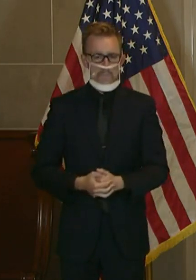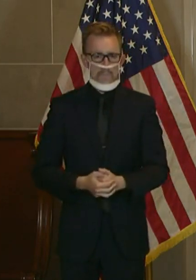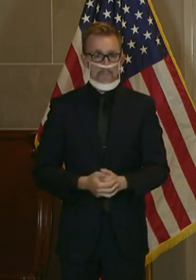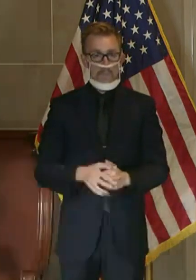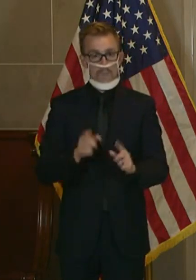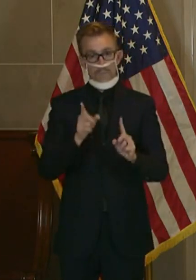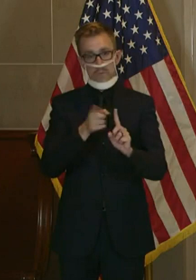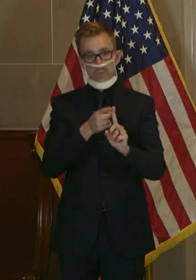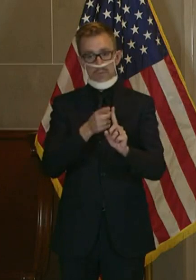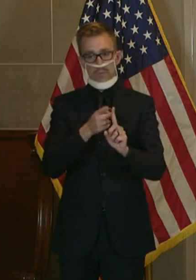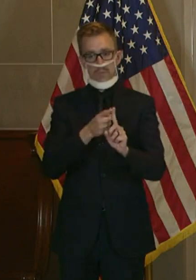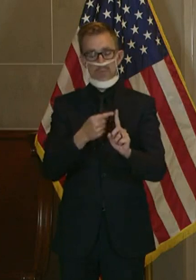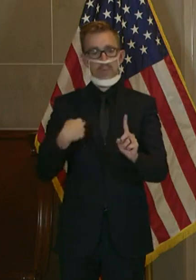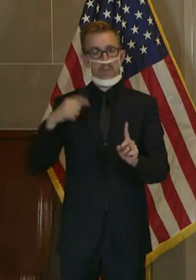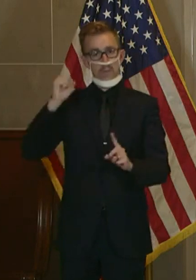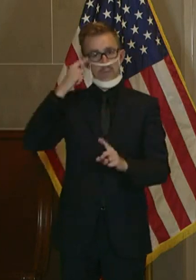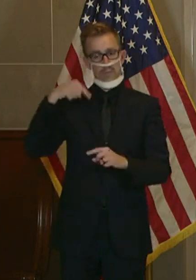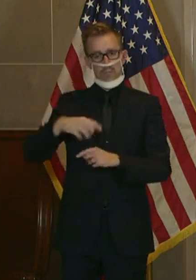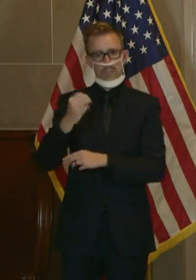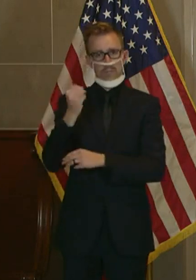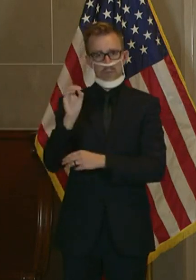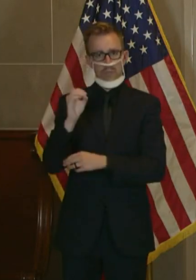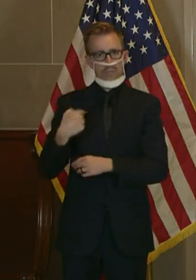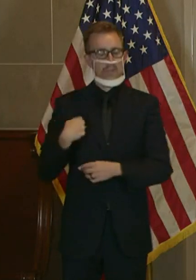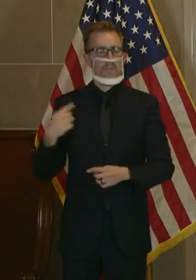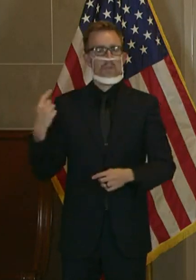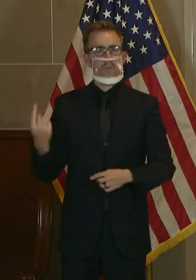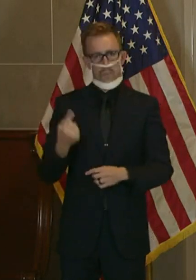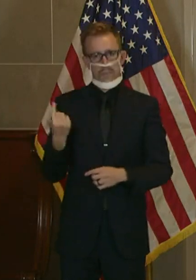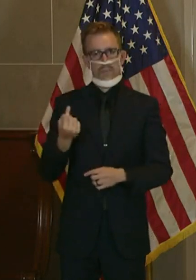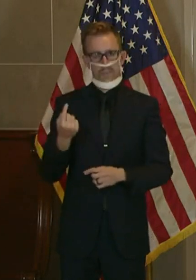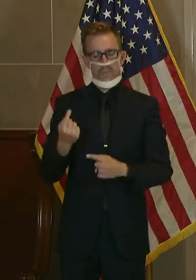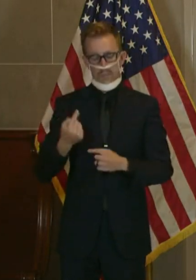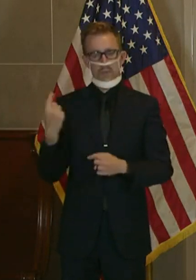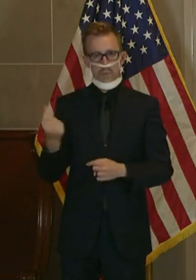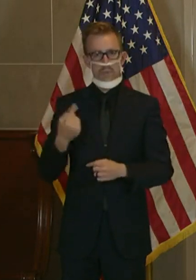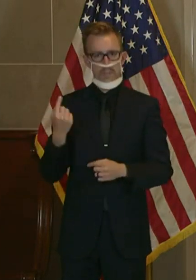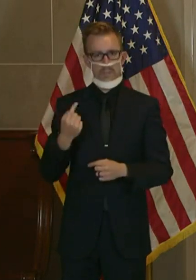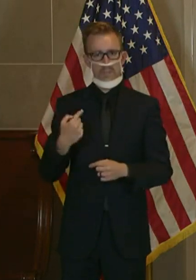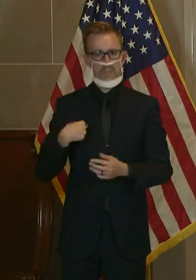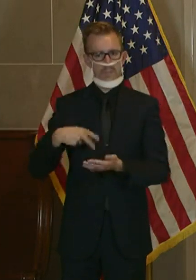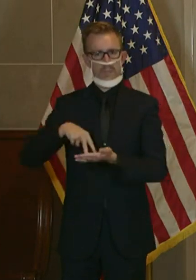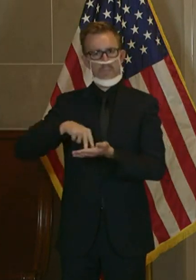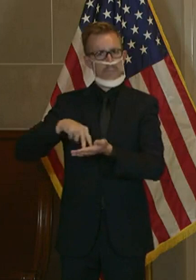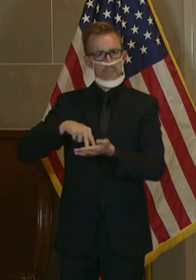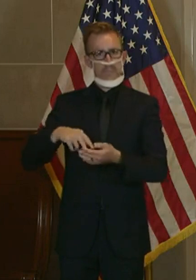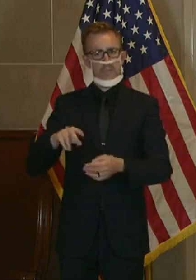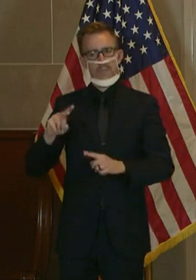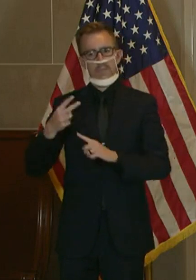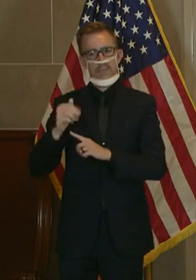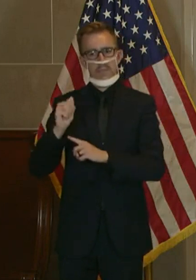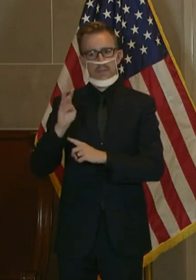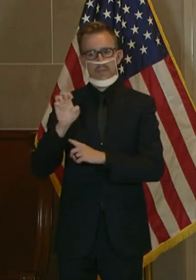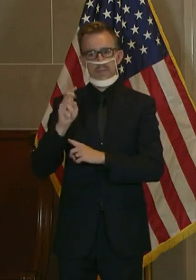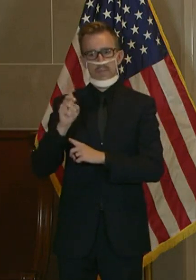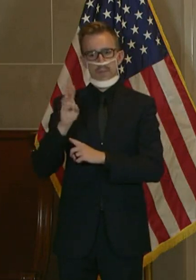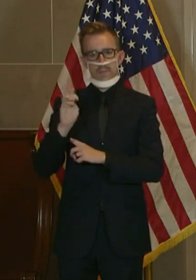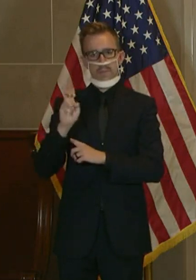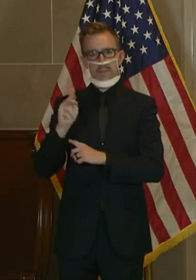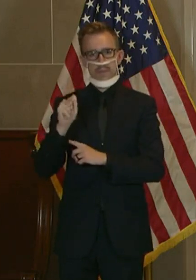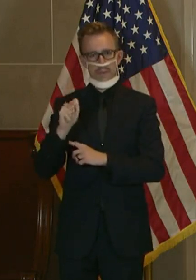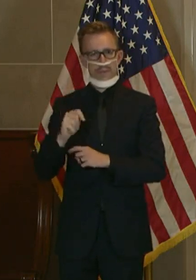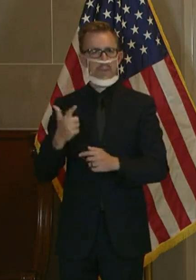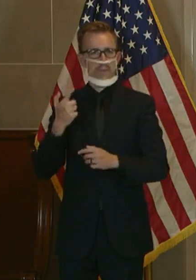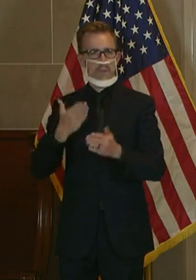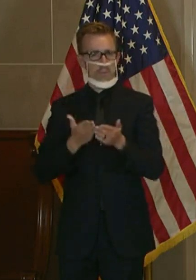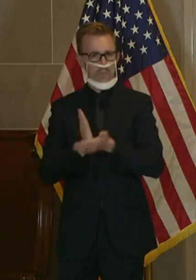First of all, as governor of this state, I have always, always and never waived on the Second Amendment. I have a lengthy history of that